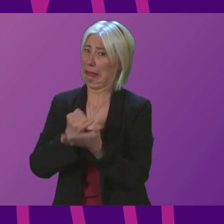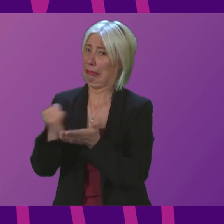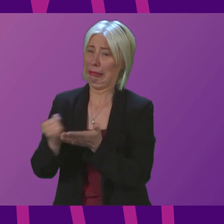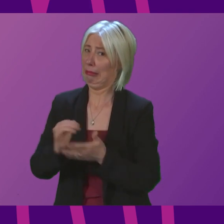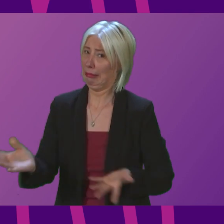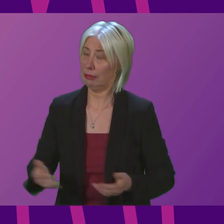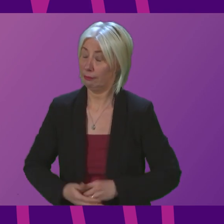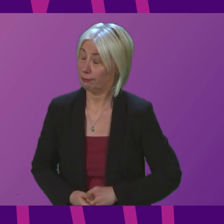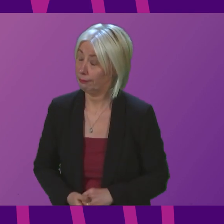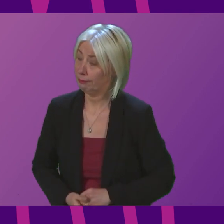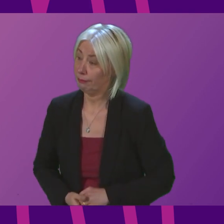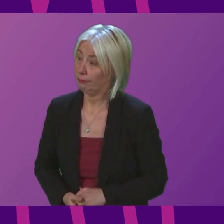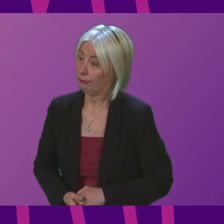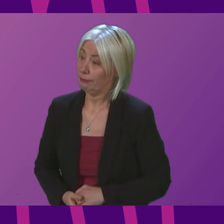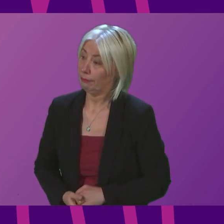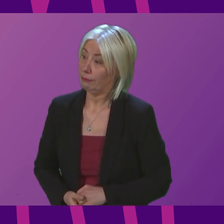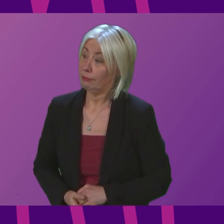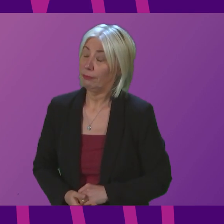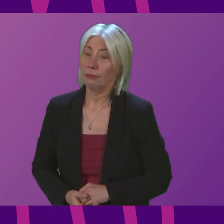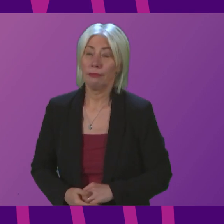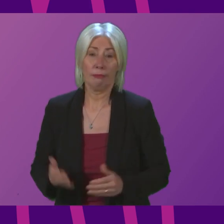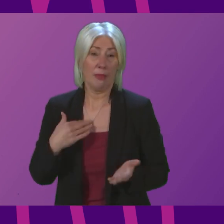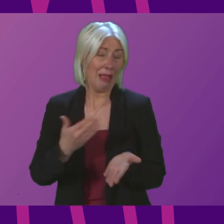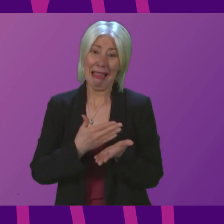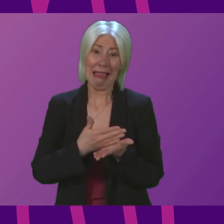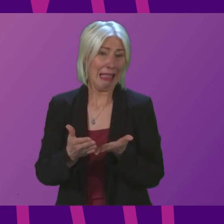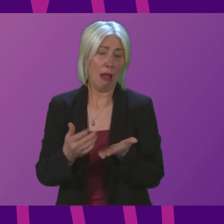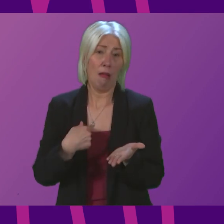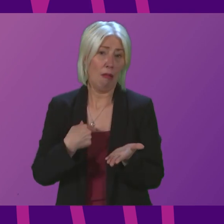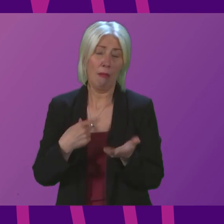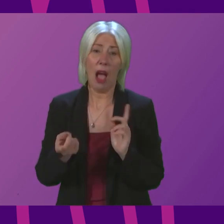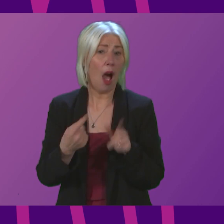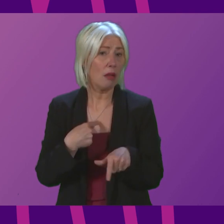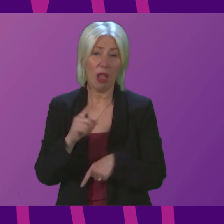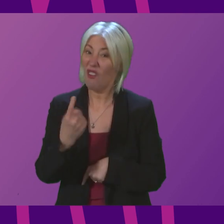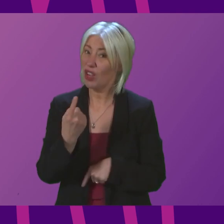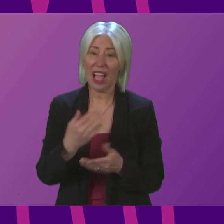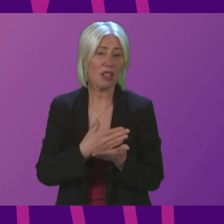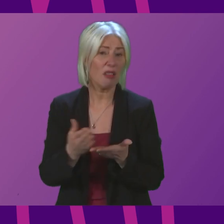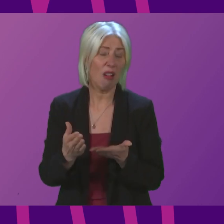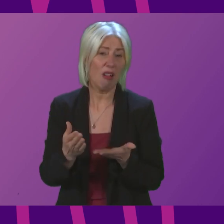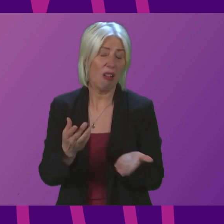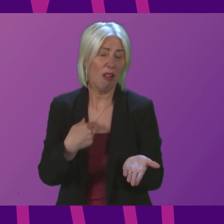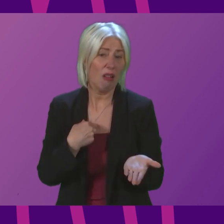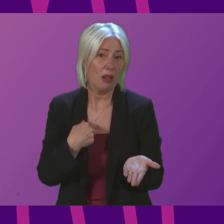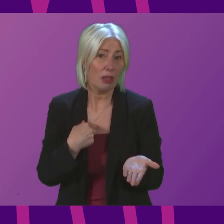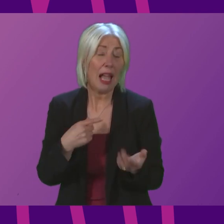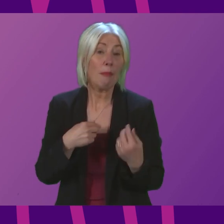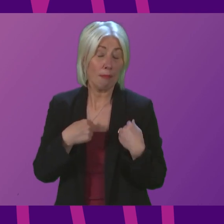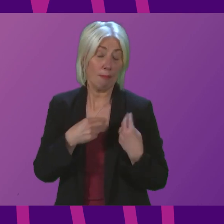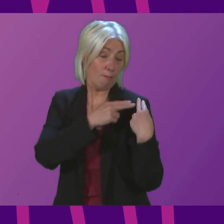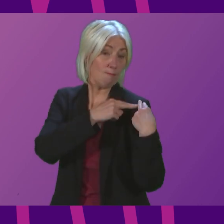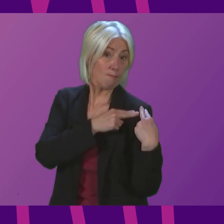Minister. I have made clear already in my answer, my first answer, that I carry collective